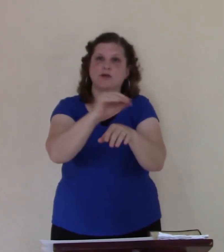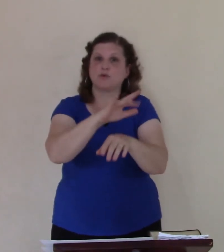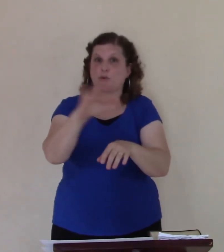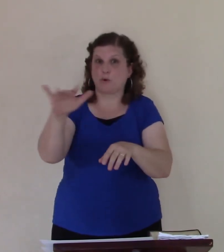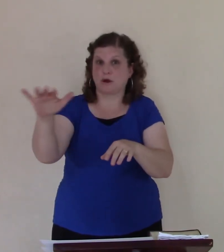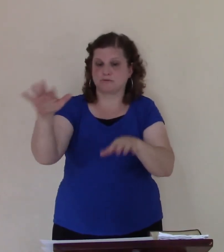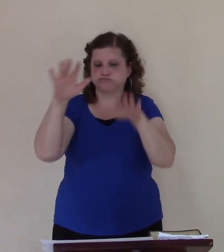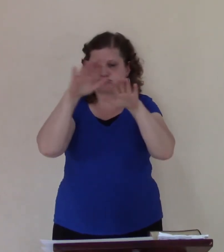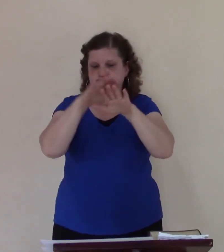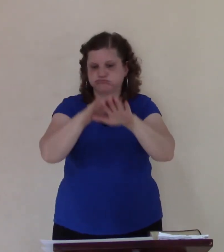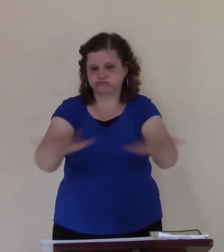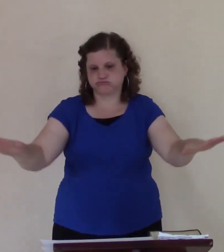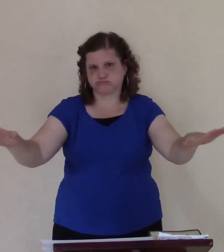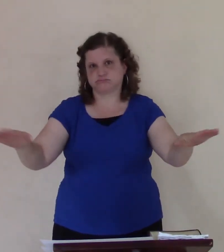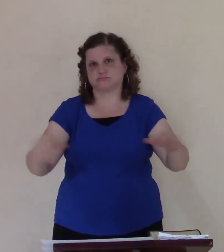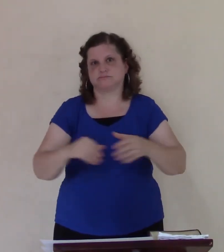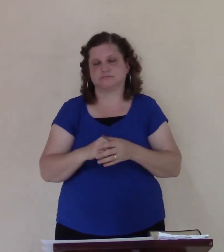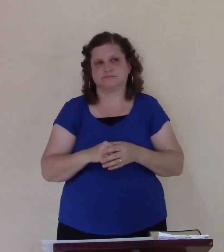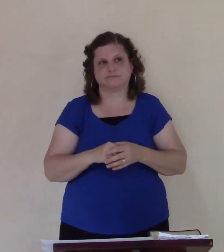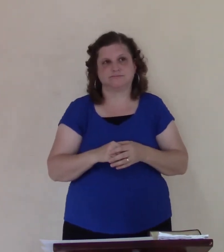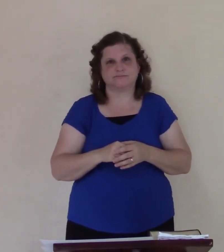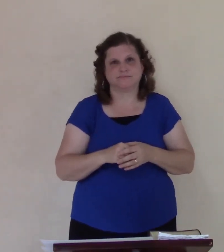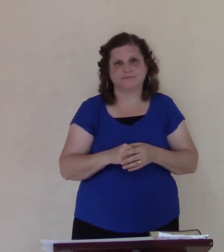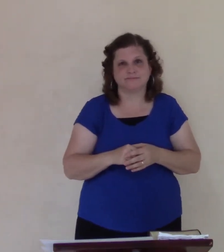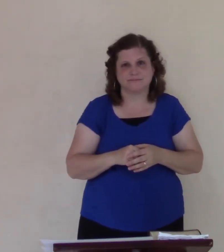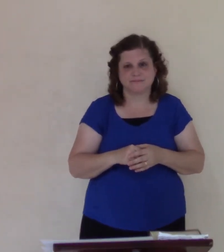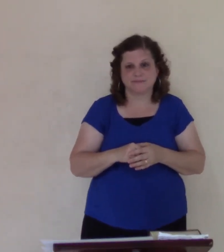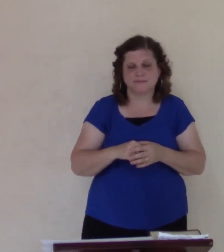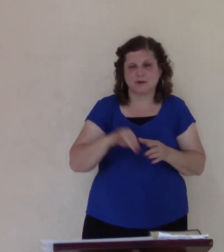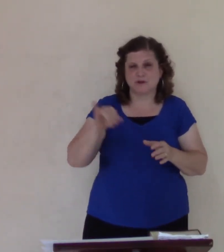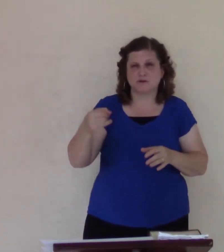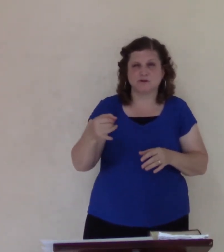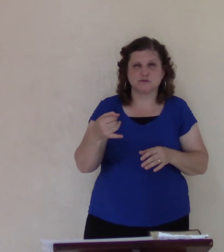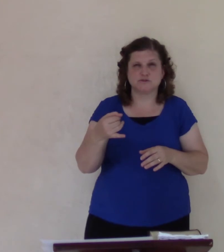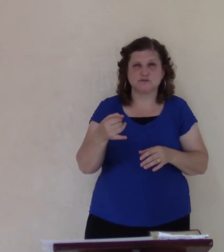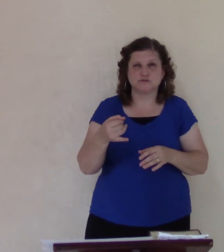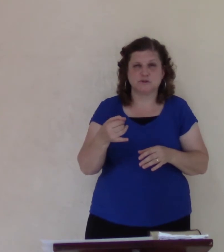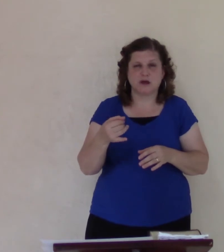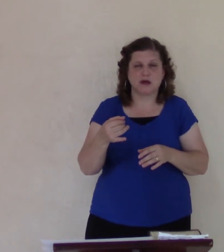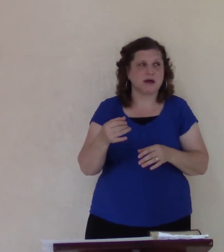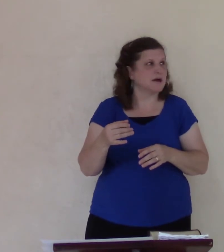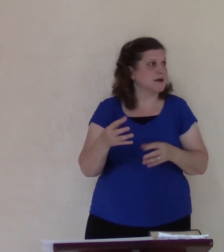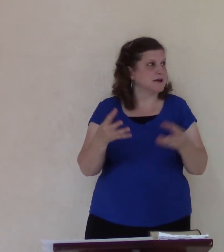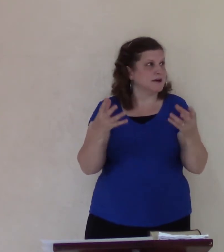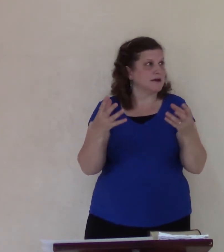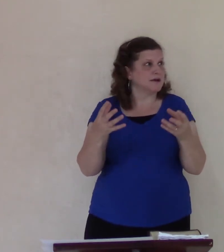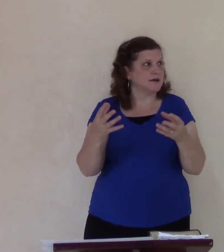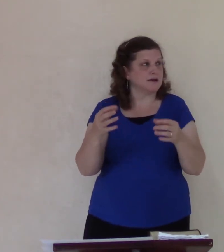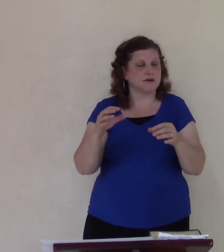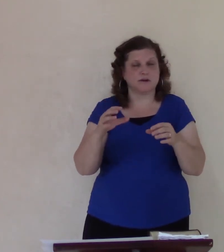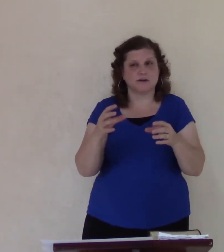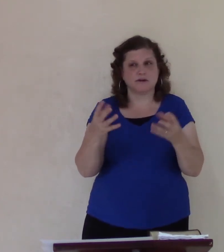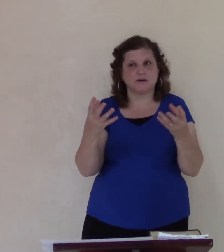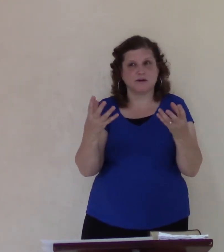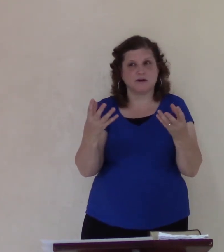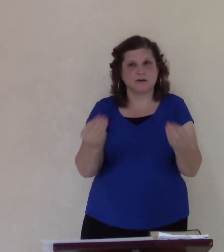now as Joel wanted to save the life most men but even at that point was willing to die rather than go to